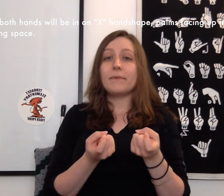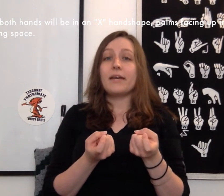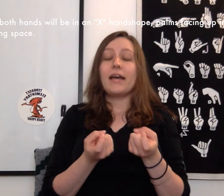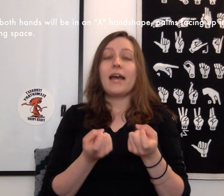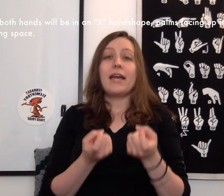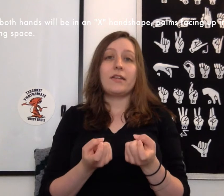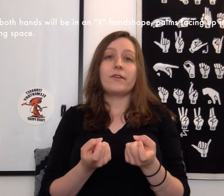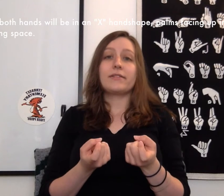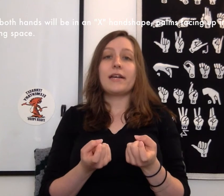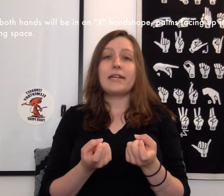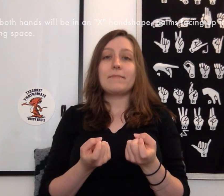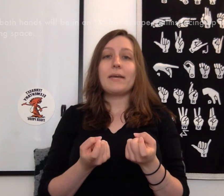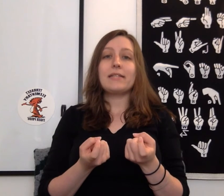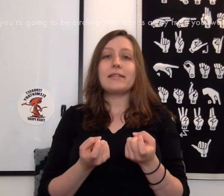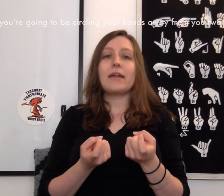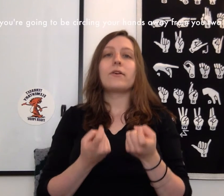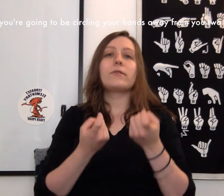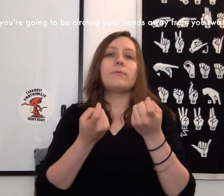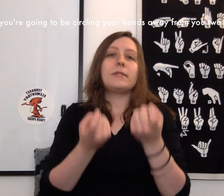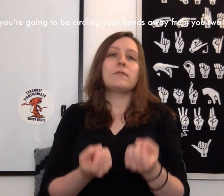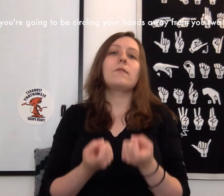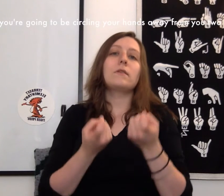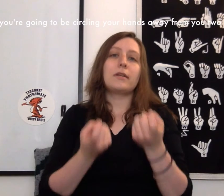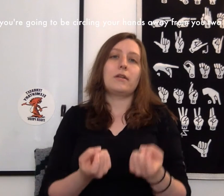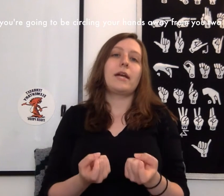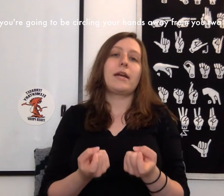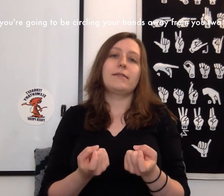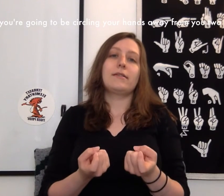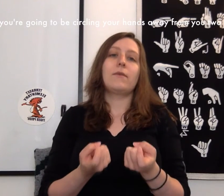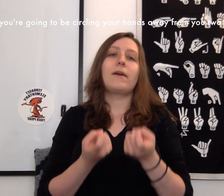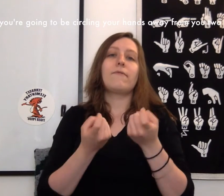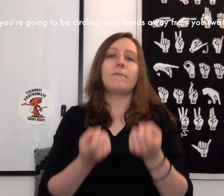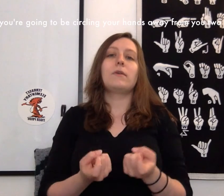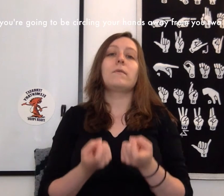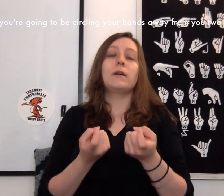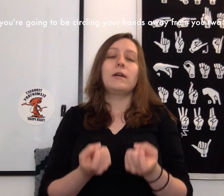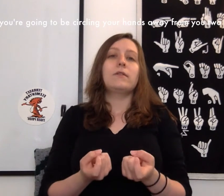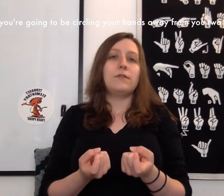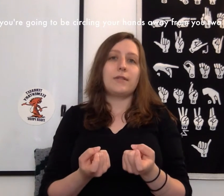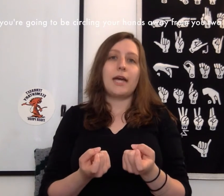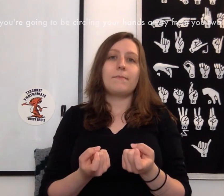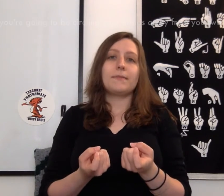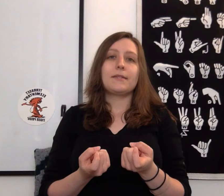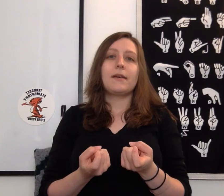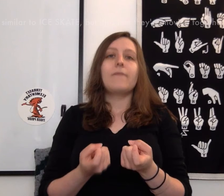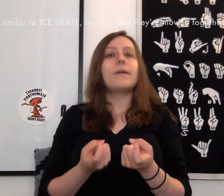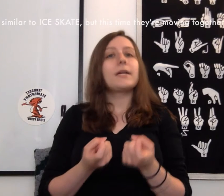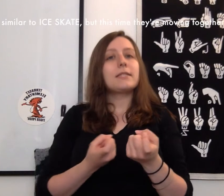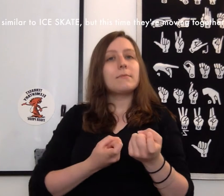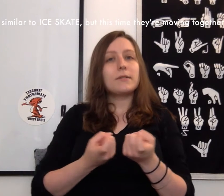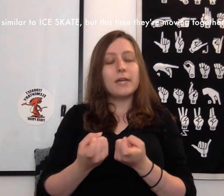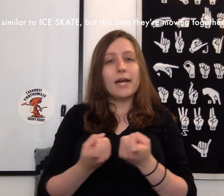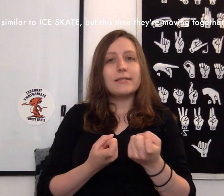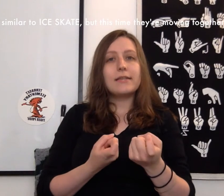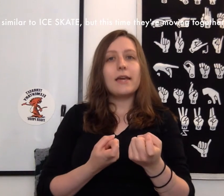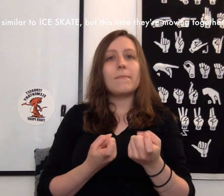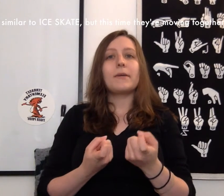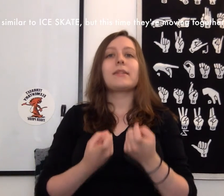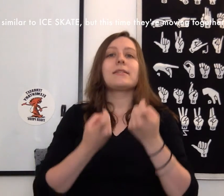in your signing space. And you're going to be circling your hands away from you two times. Very similar to ice skate, but this